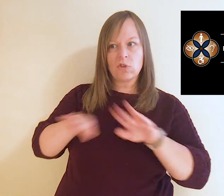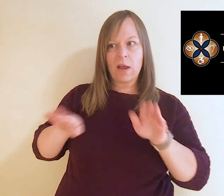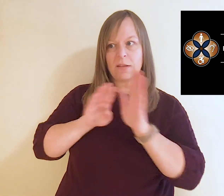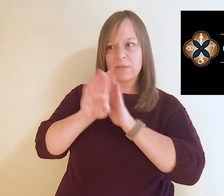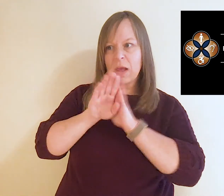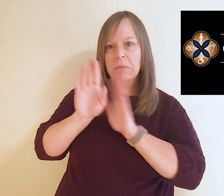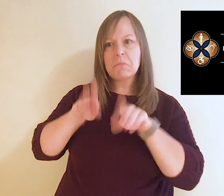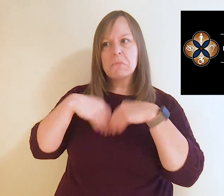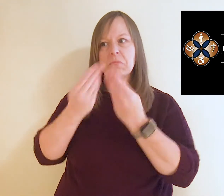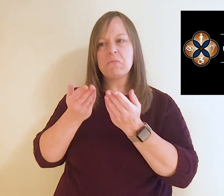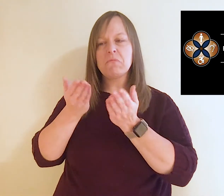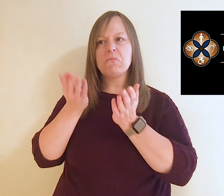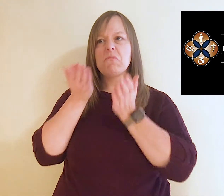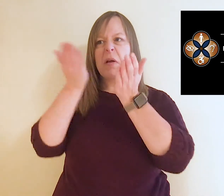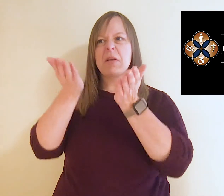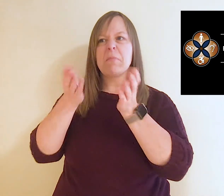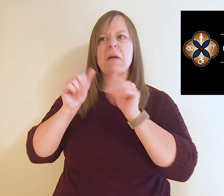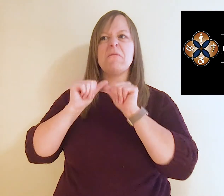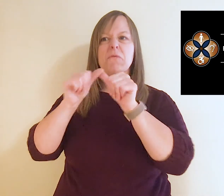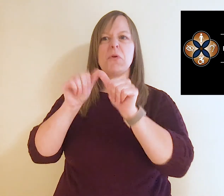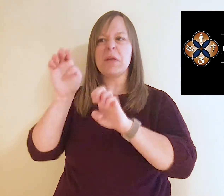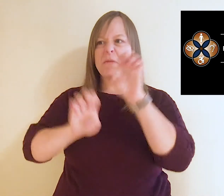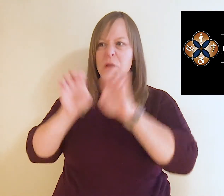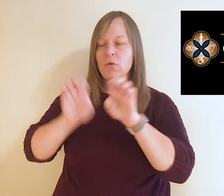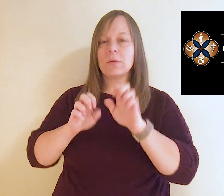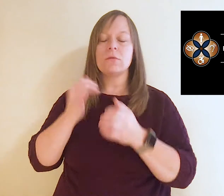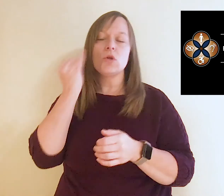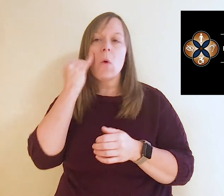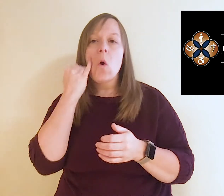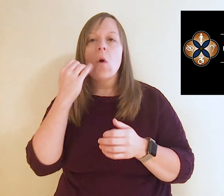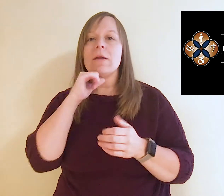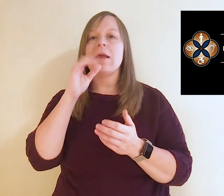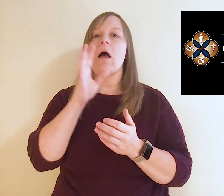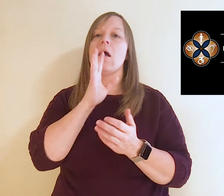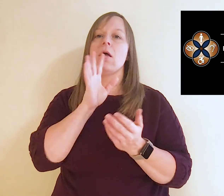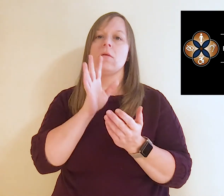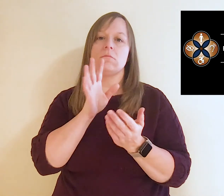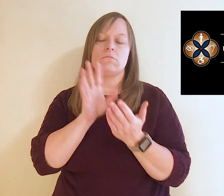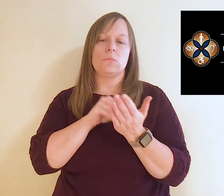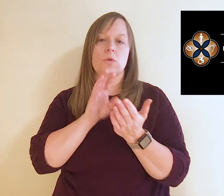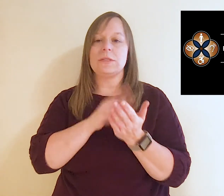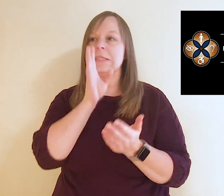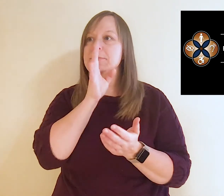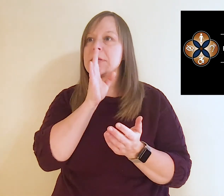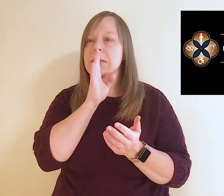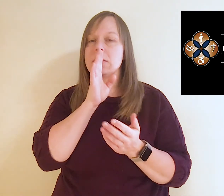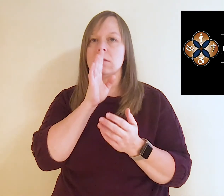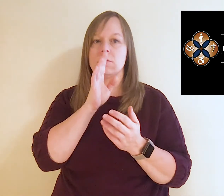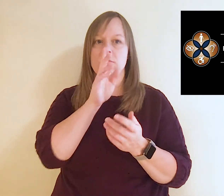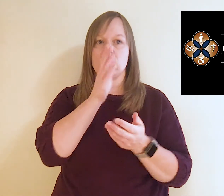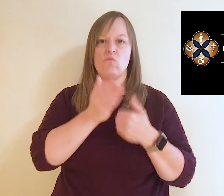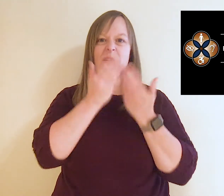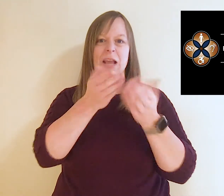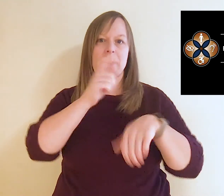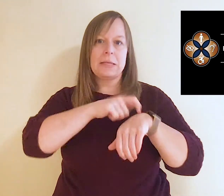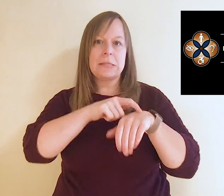development and recommends further evaluation, say if they're not learning how to speak within the requisite, you know, recommended